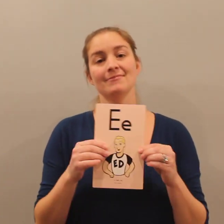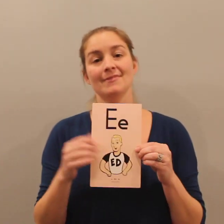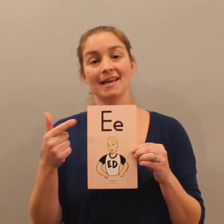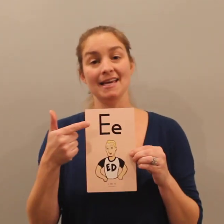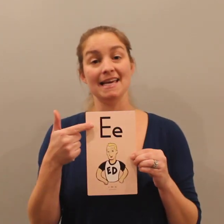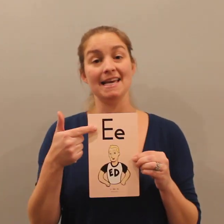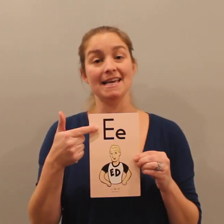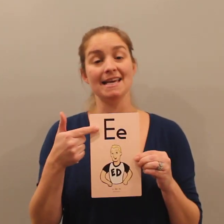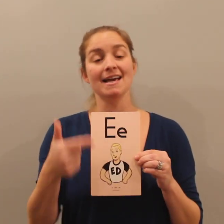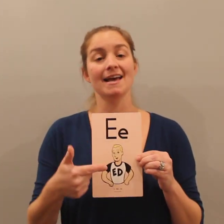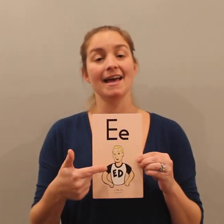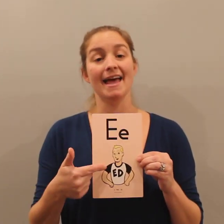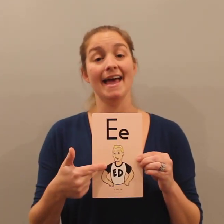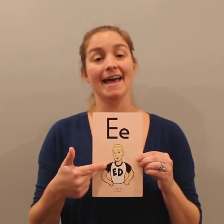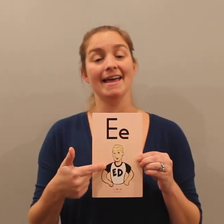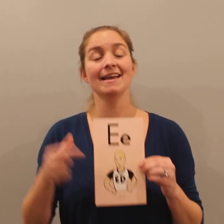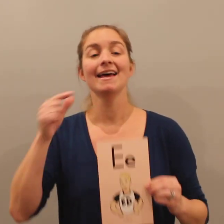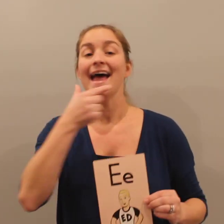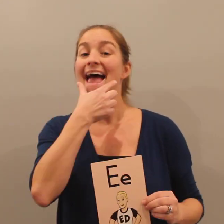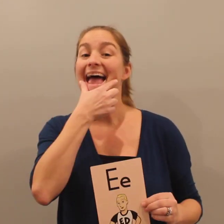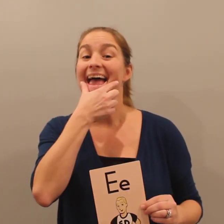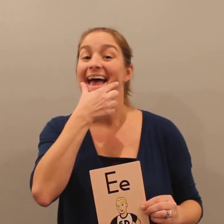E, ed, e.